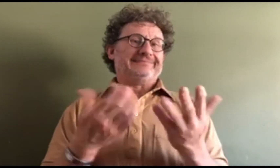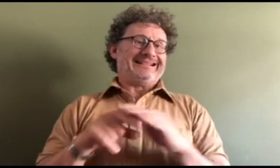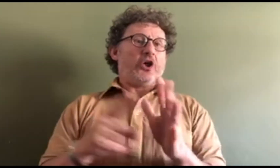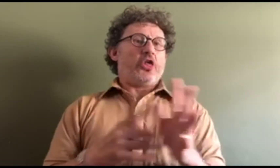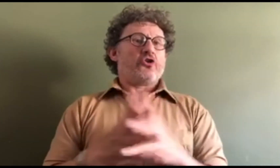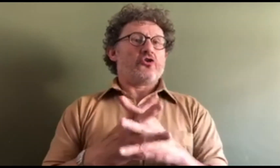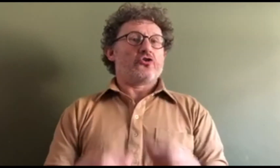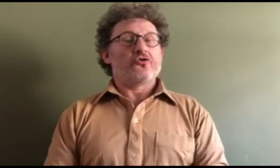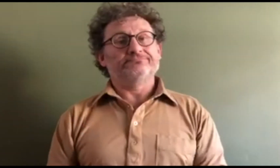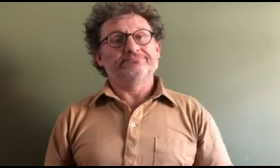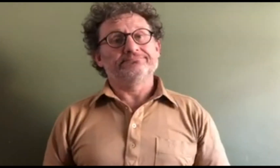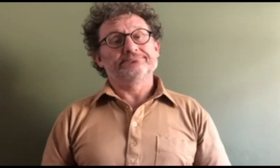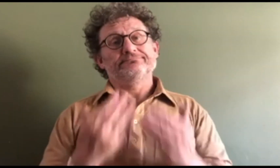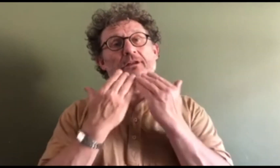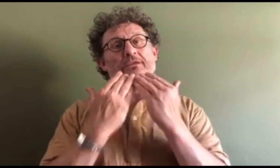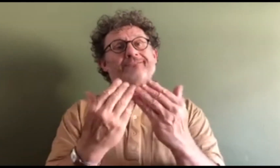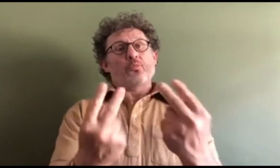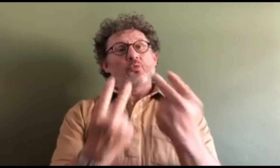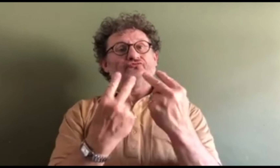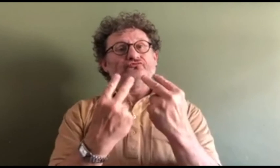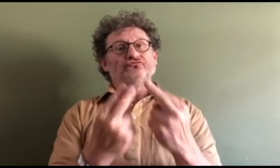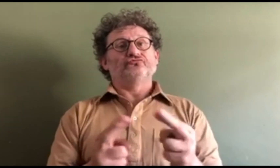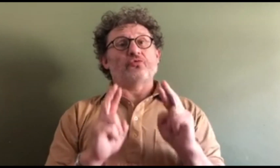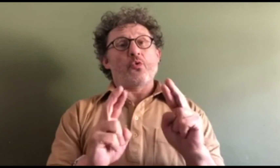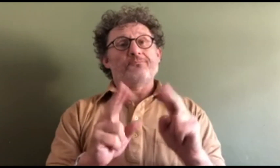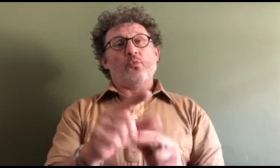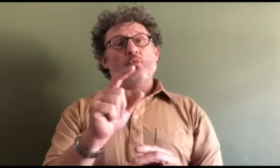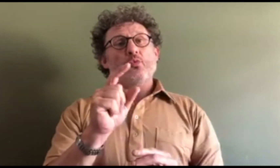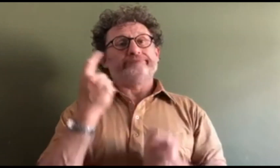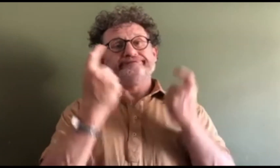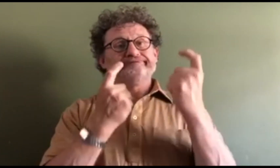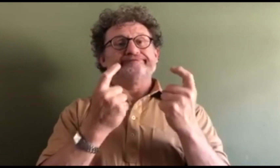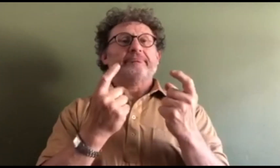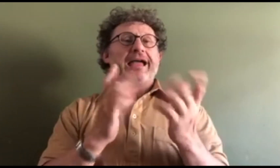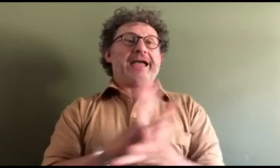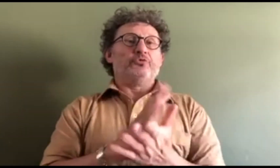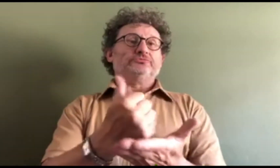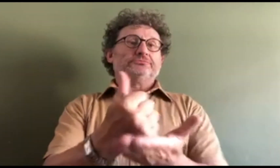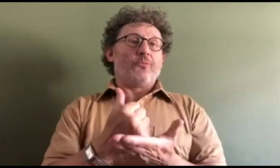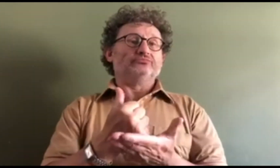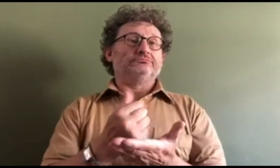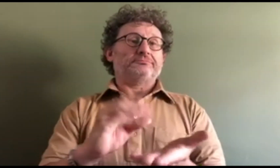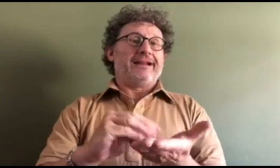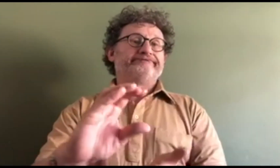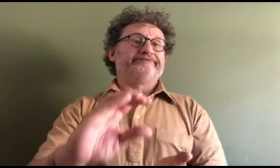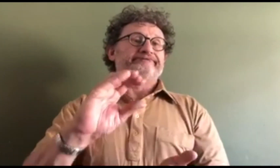when it comes to the law. So thank you for watching. And I really hope that you would consider supporting me in this way.